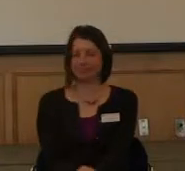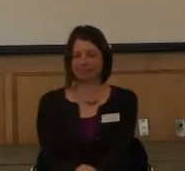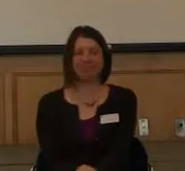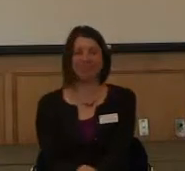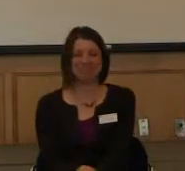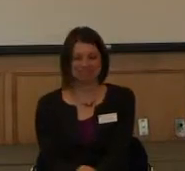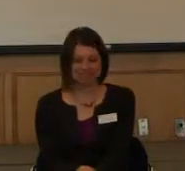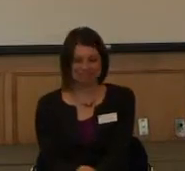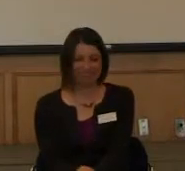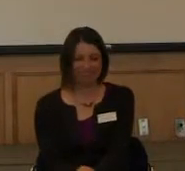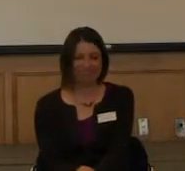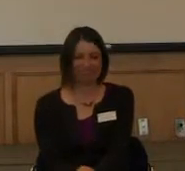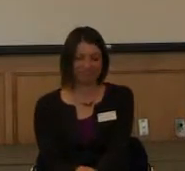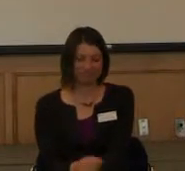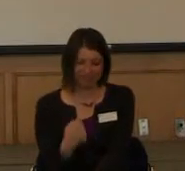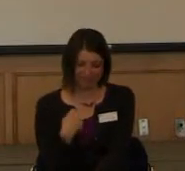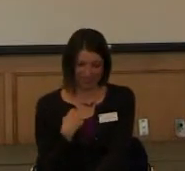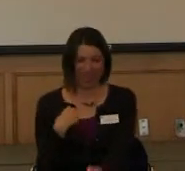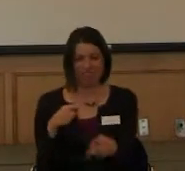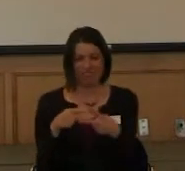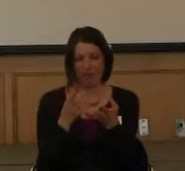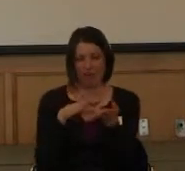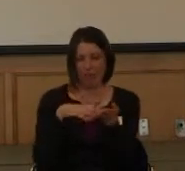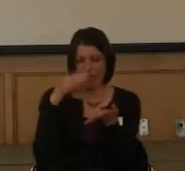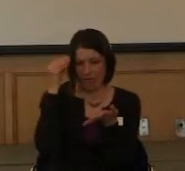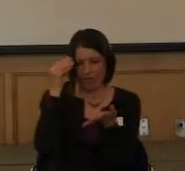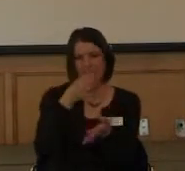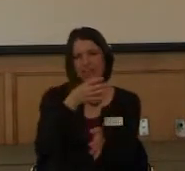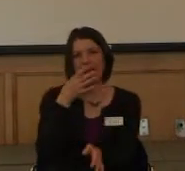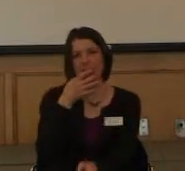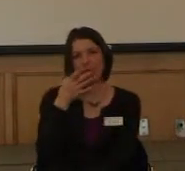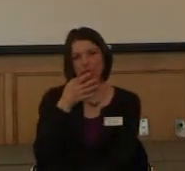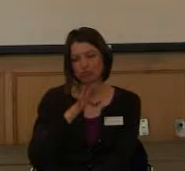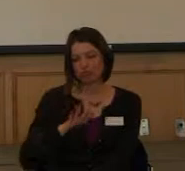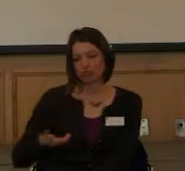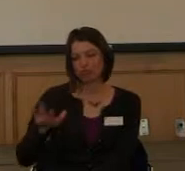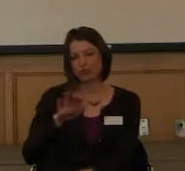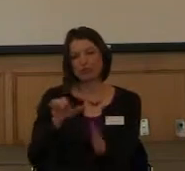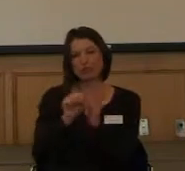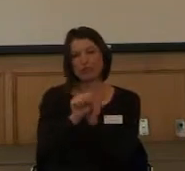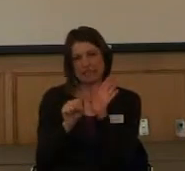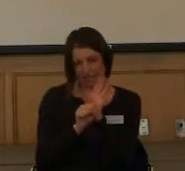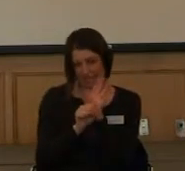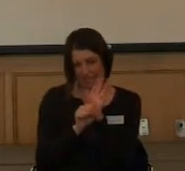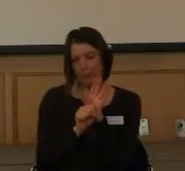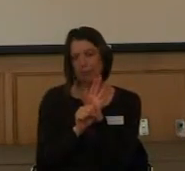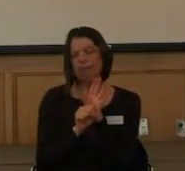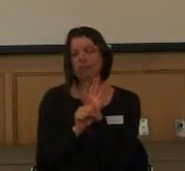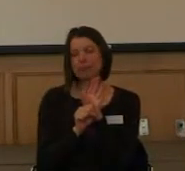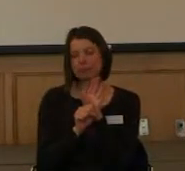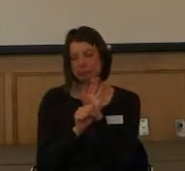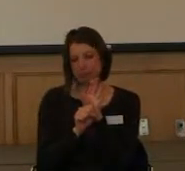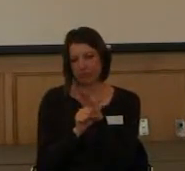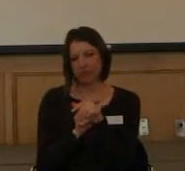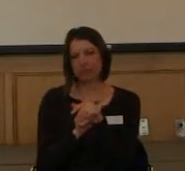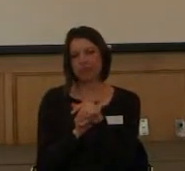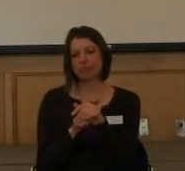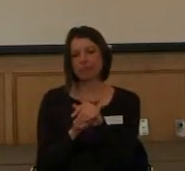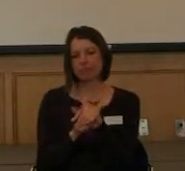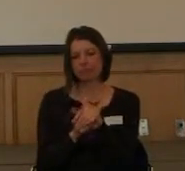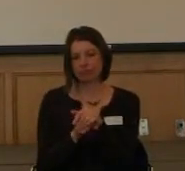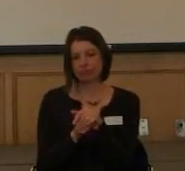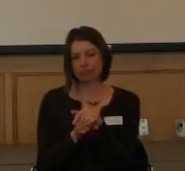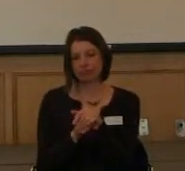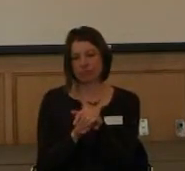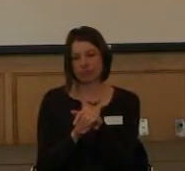But I started learning about, you know, being in an agricultural state, being in a livestock state. Learning that, you know,